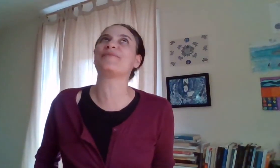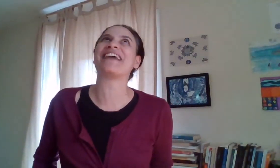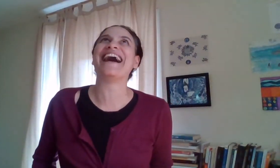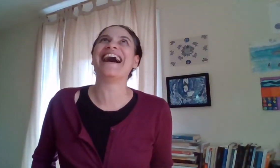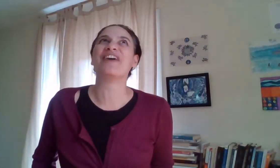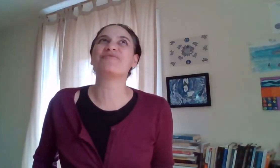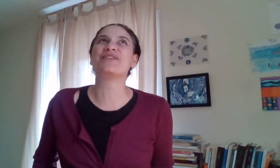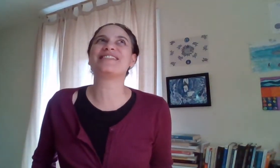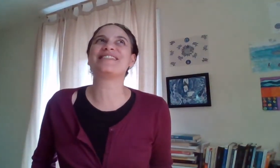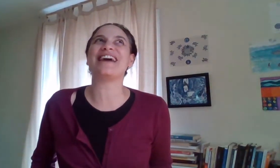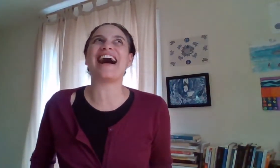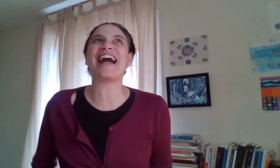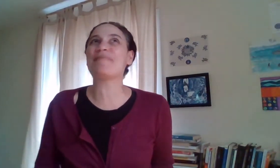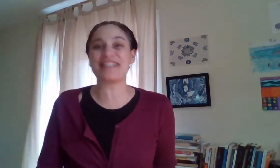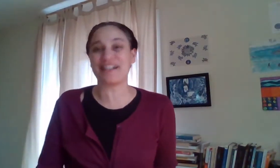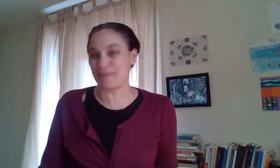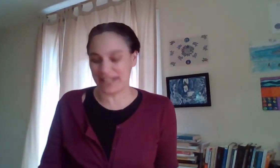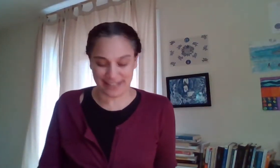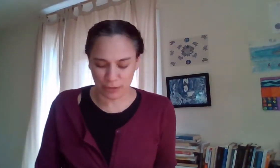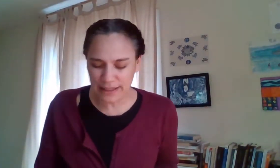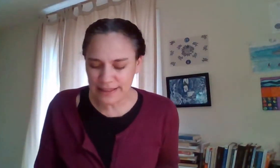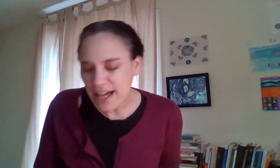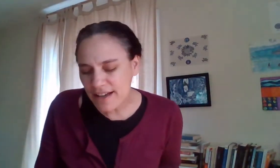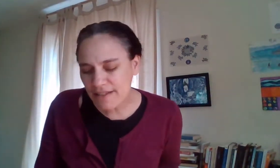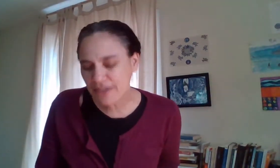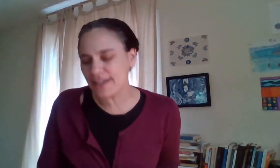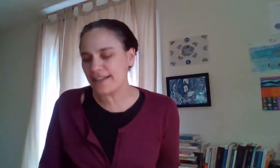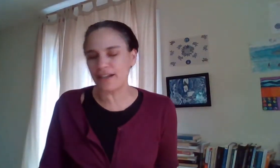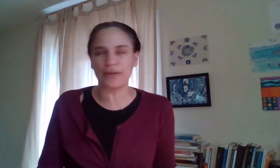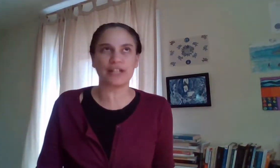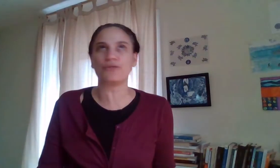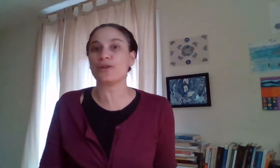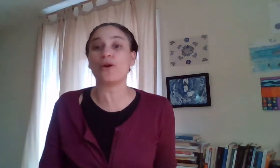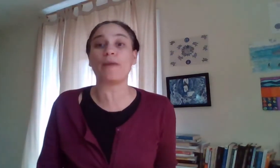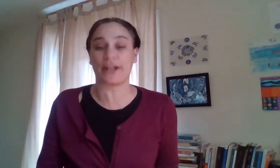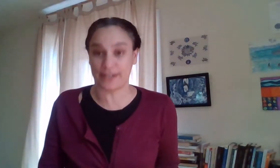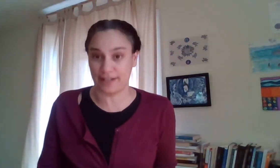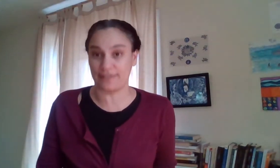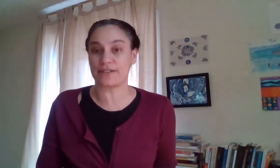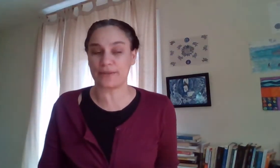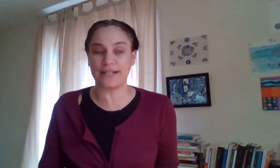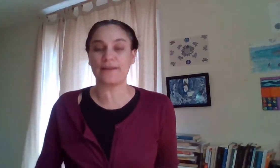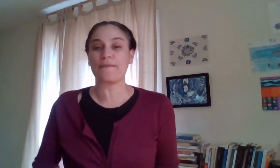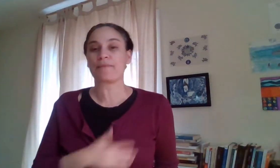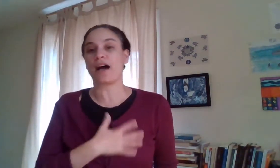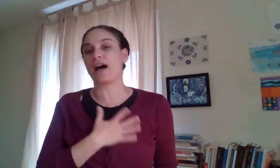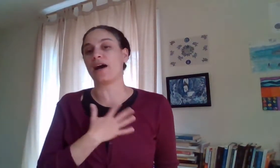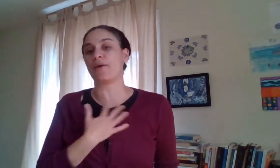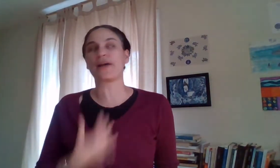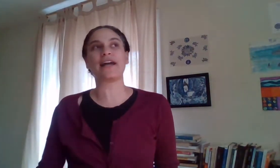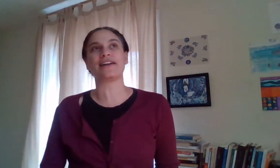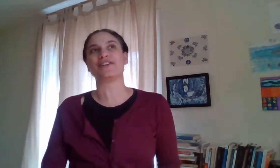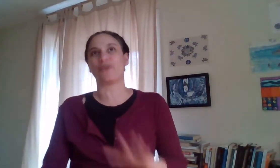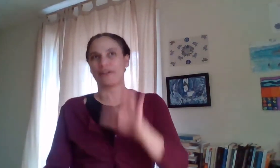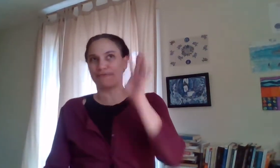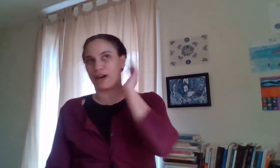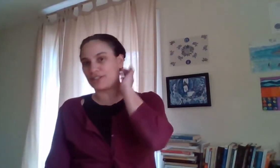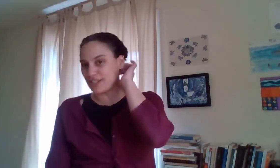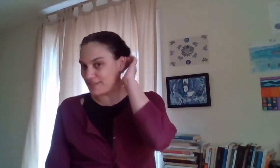we i myself am like that we love thinking that we can do it all by ourselves right uh okay and you know i've watched these